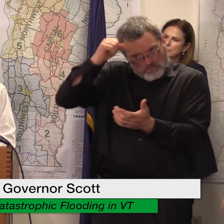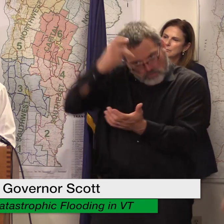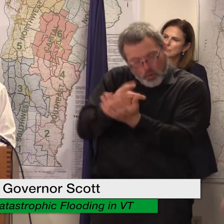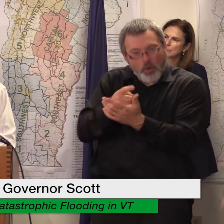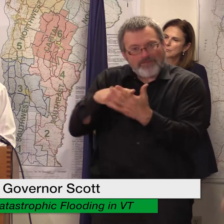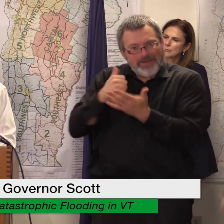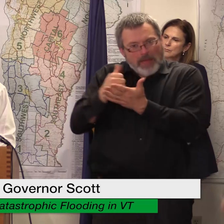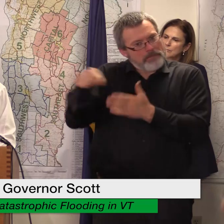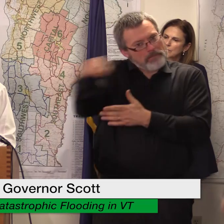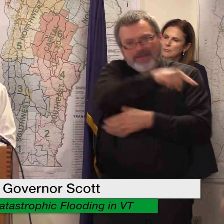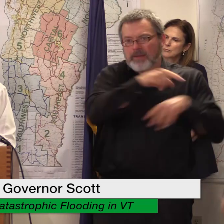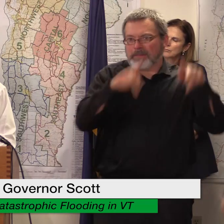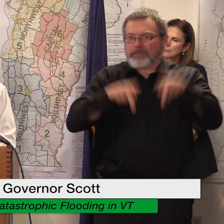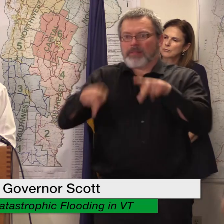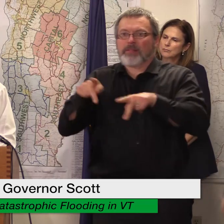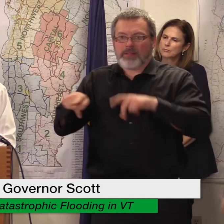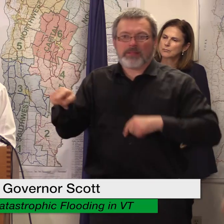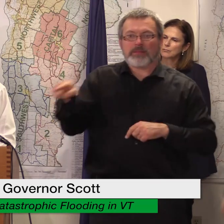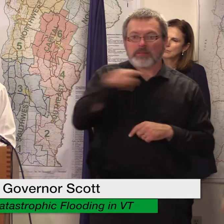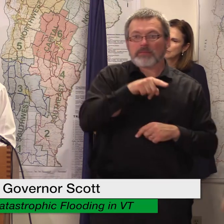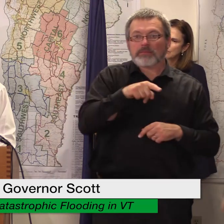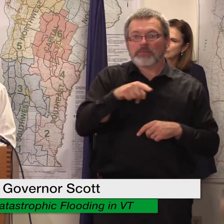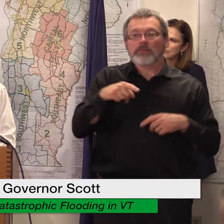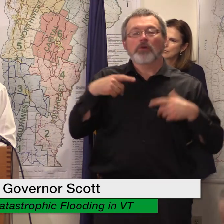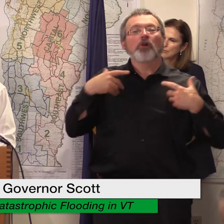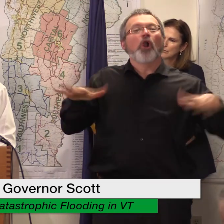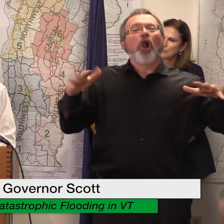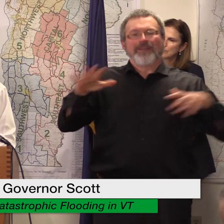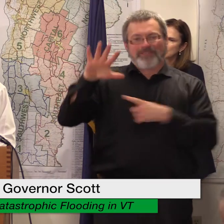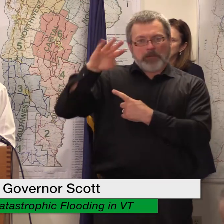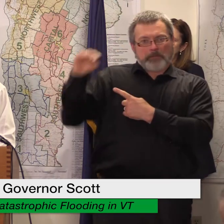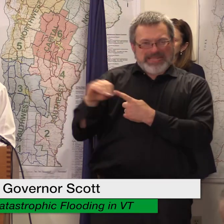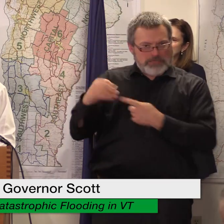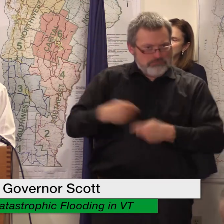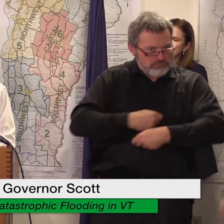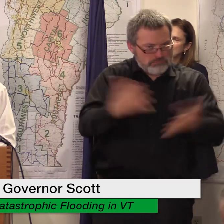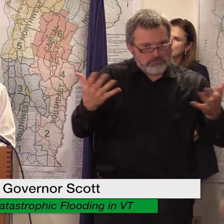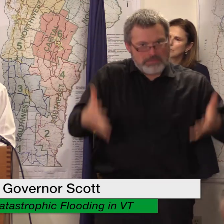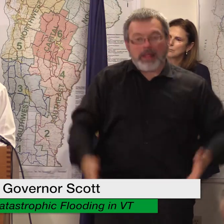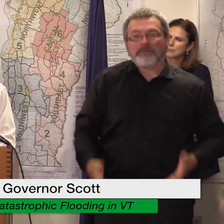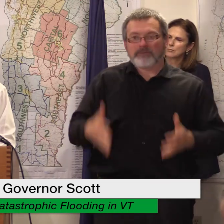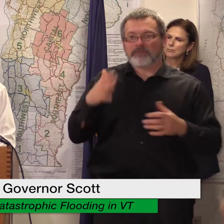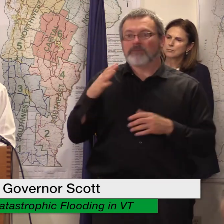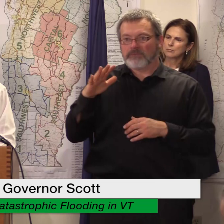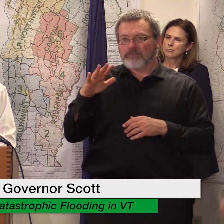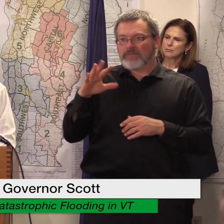of which five million dollars has already been dispersed and in his people's bank accounts